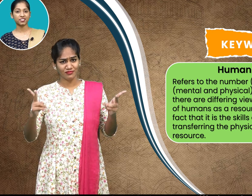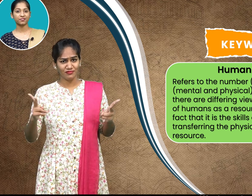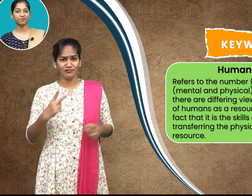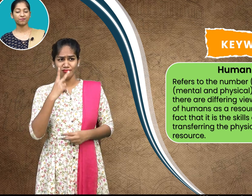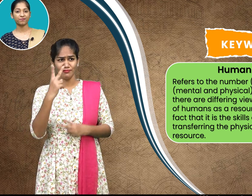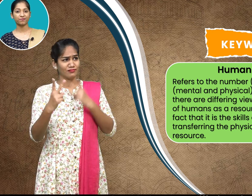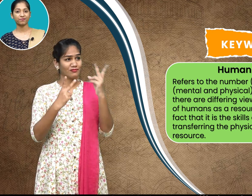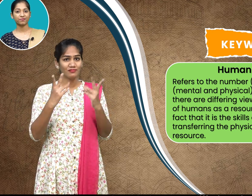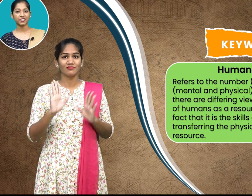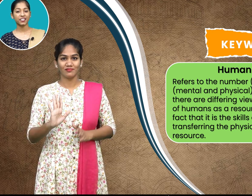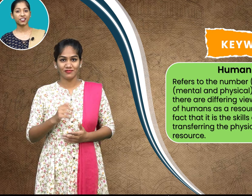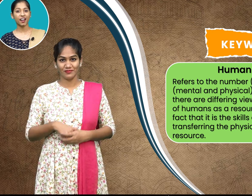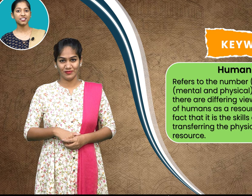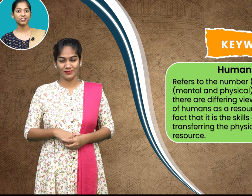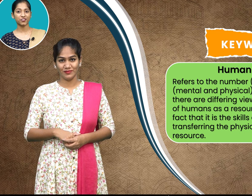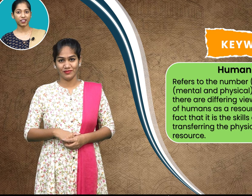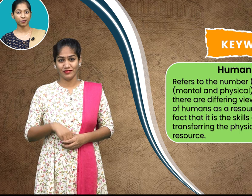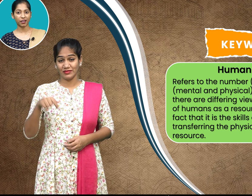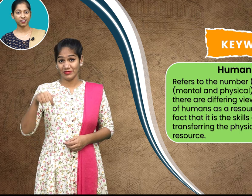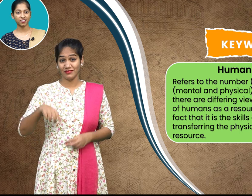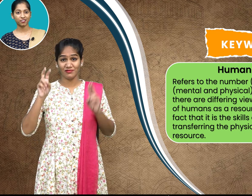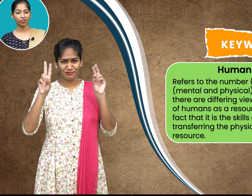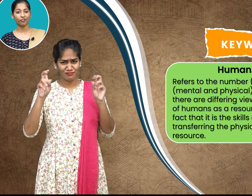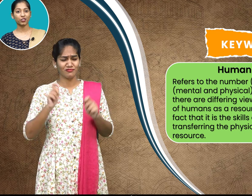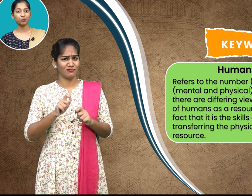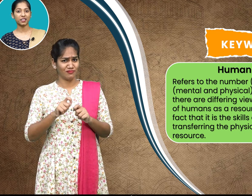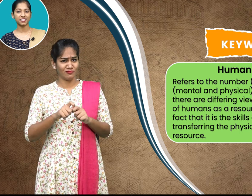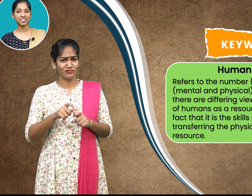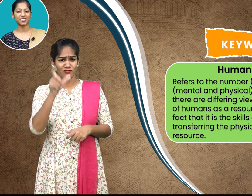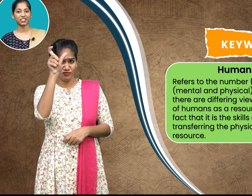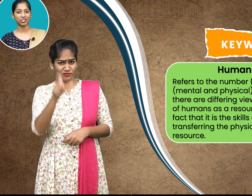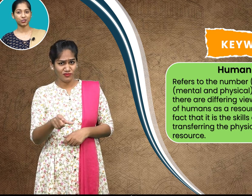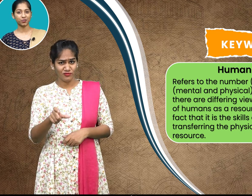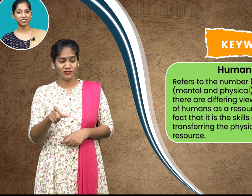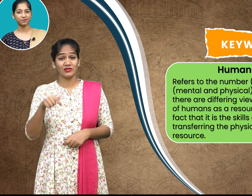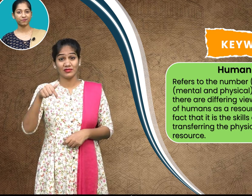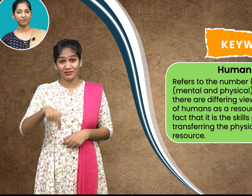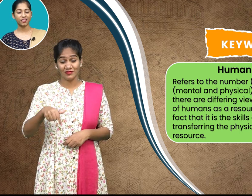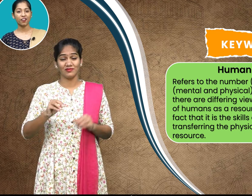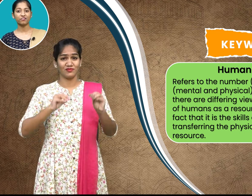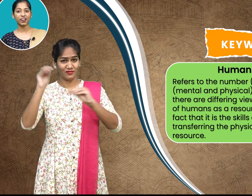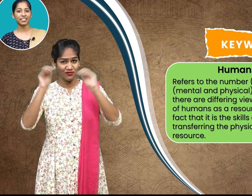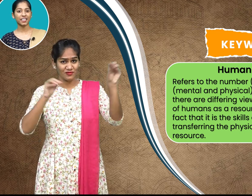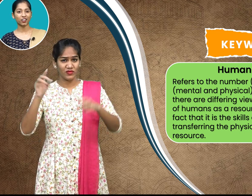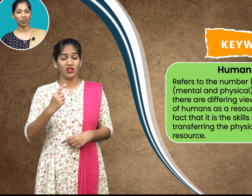regarding the treatment of humans as a resource one cannot